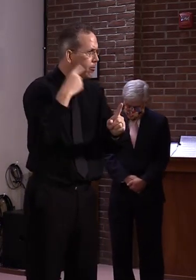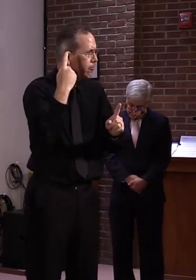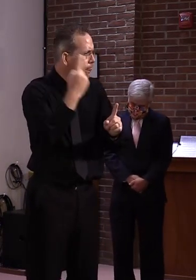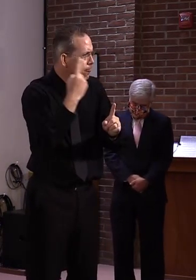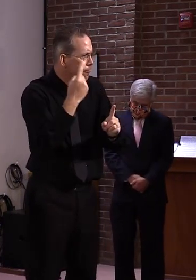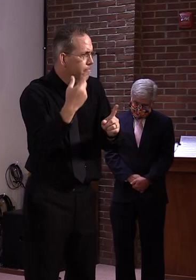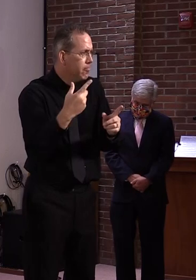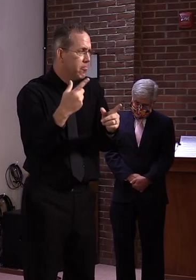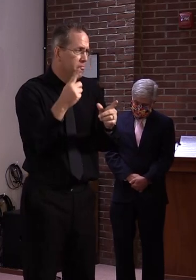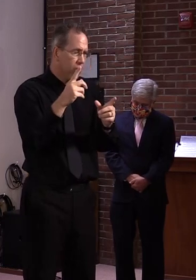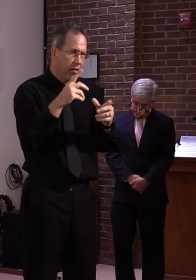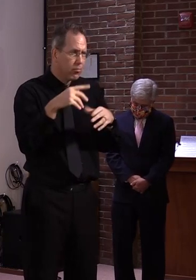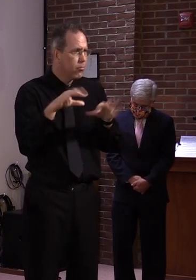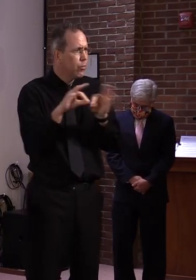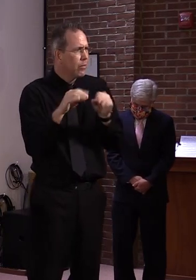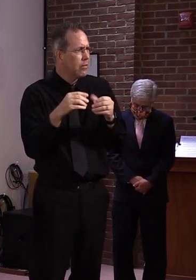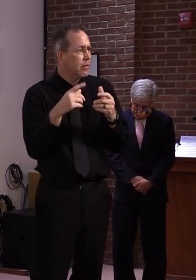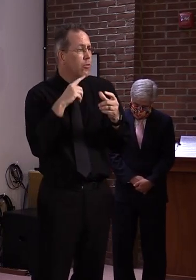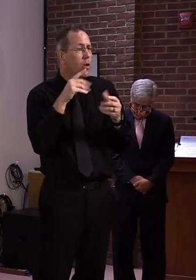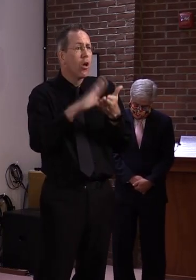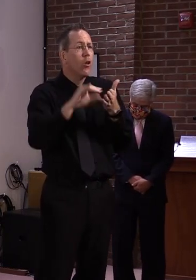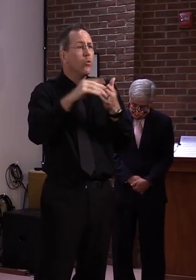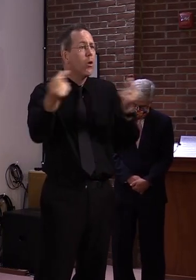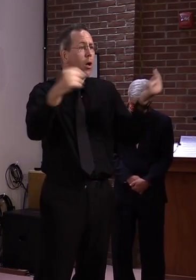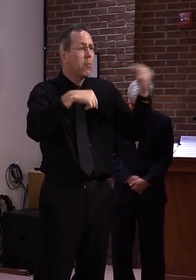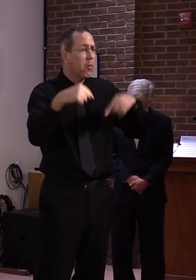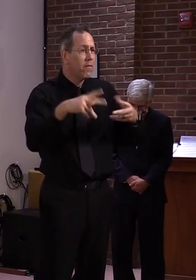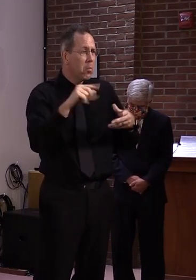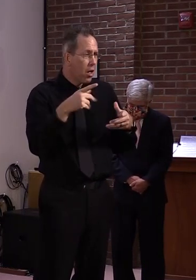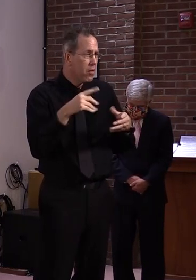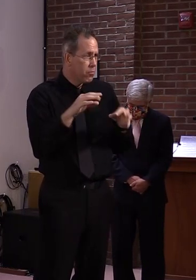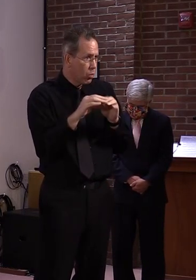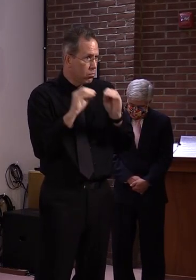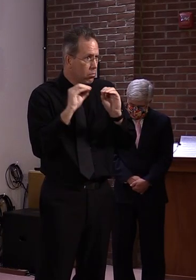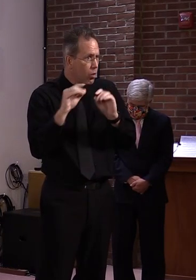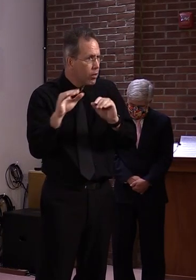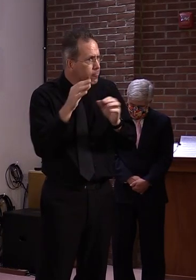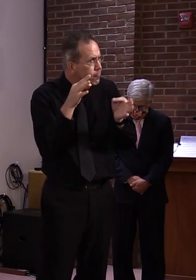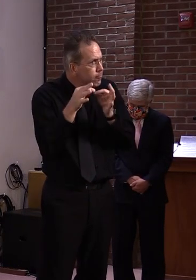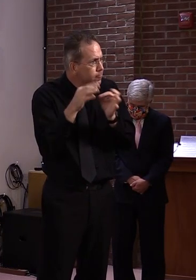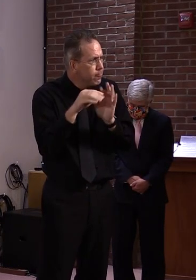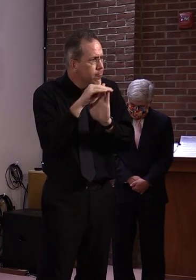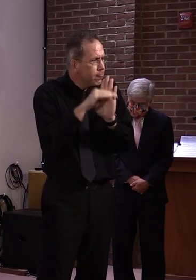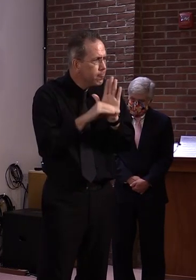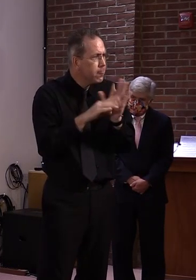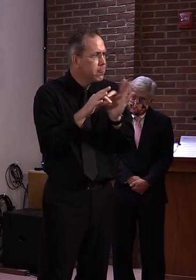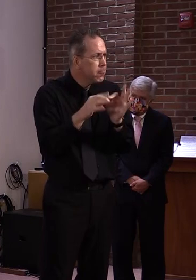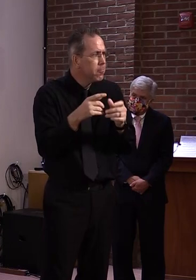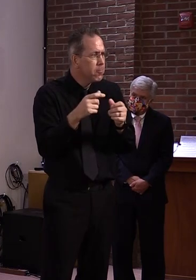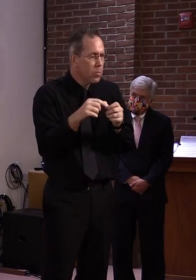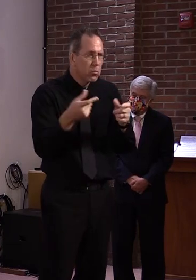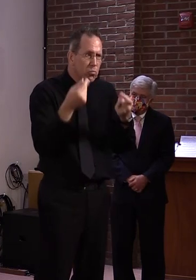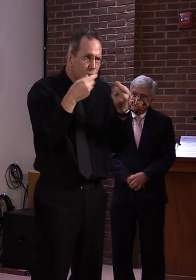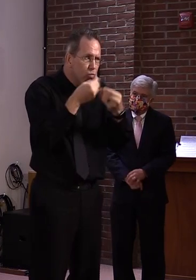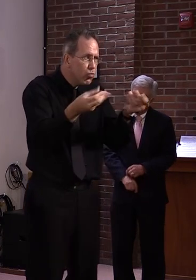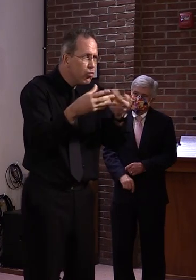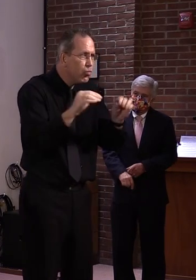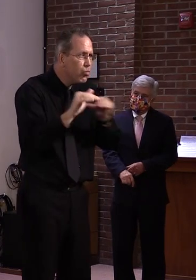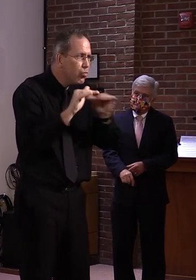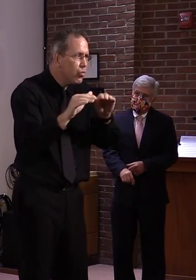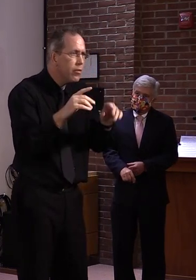so, what kind of advice are there being given at this point? Yeah, there's going to be